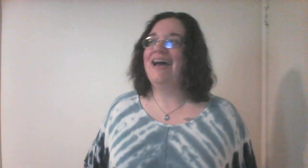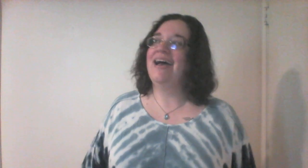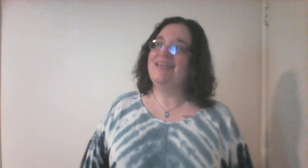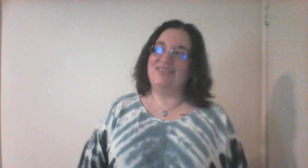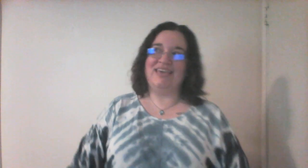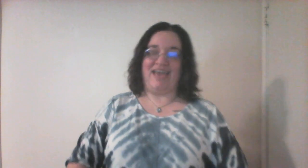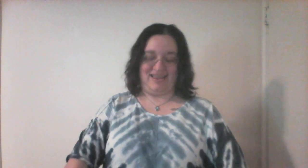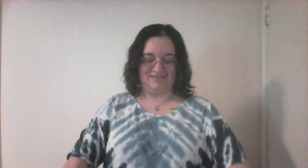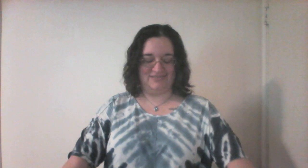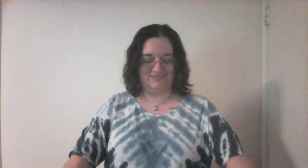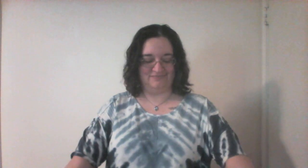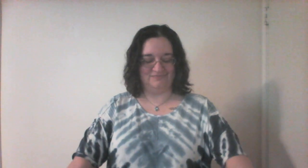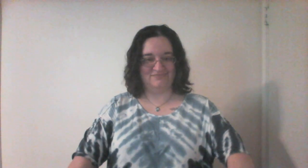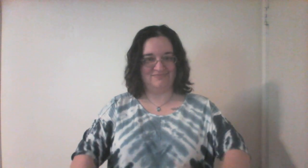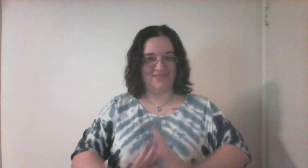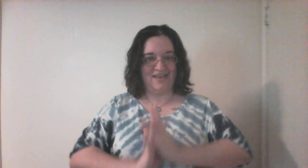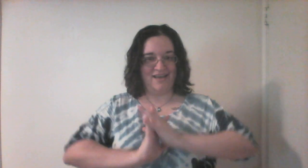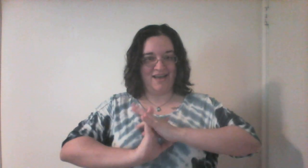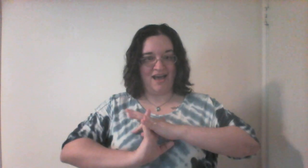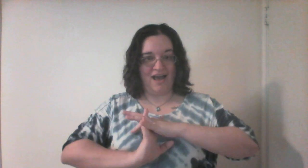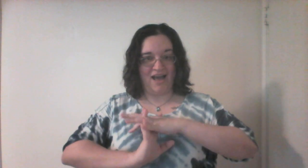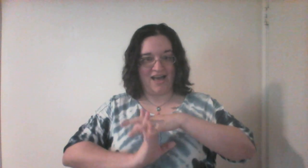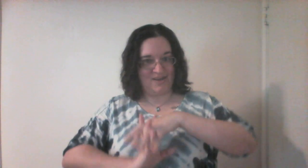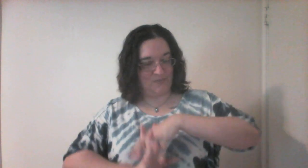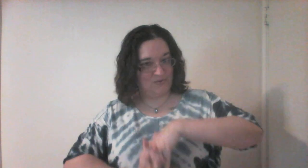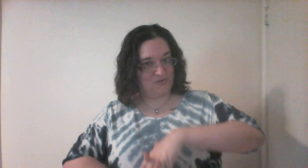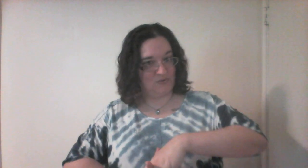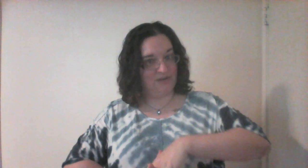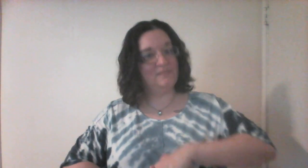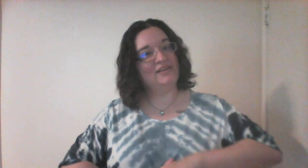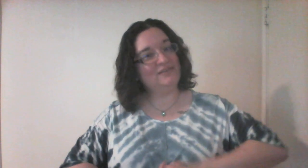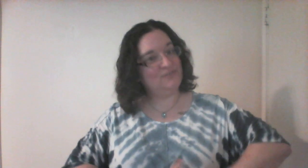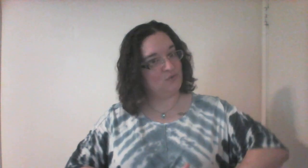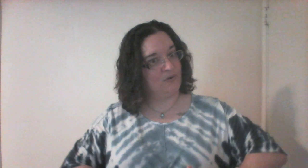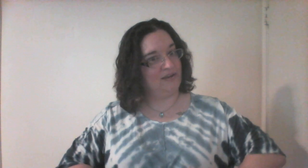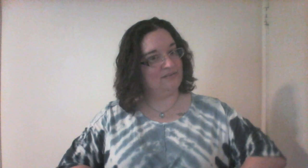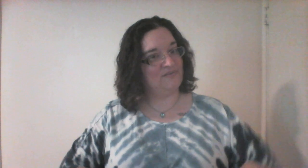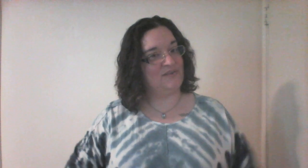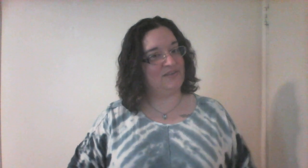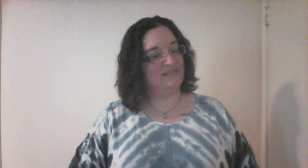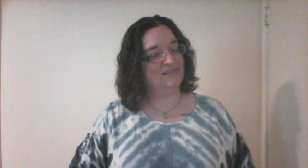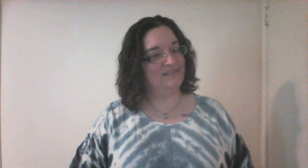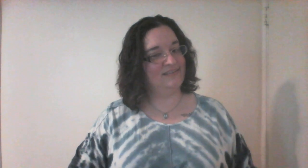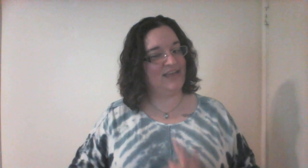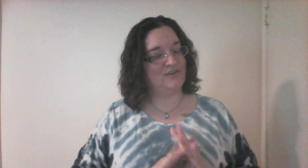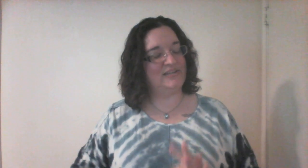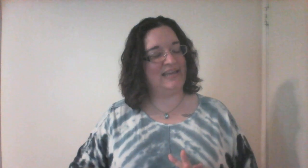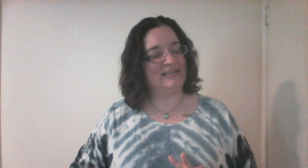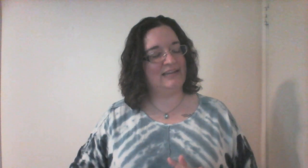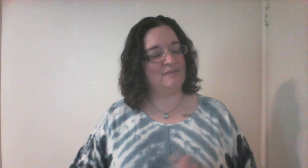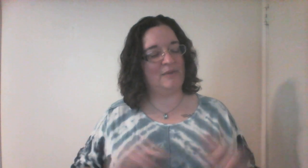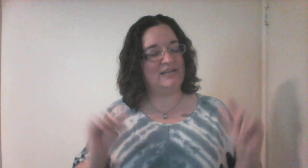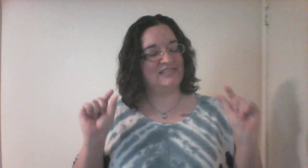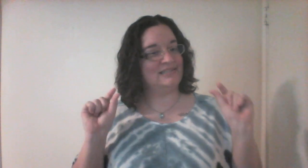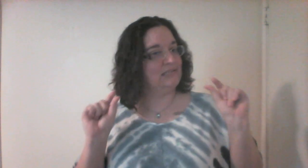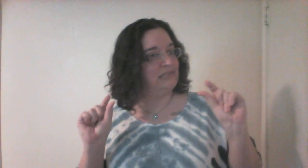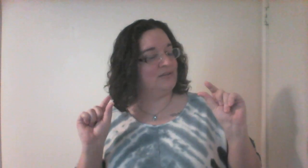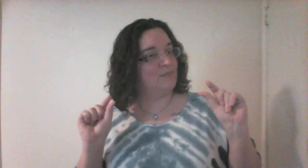The end. I hope you enjoyed my story and found it entertaining and maybe just a little bit